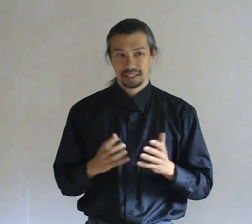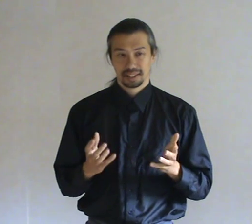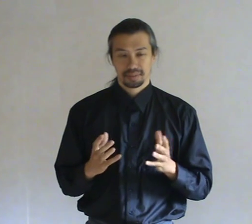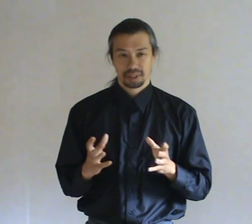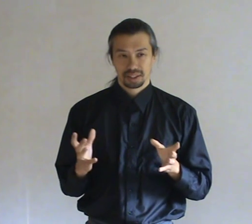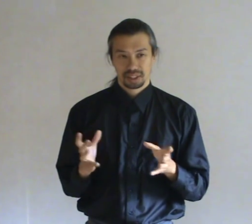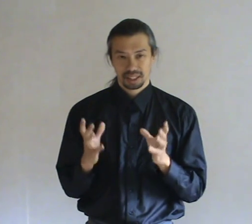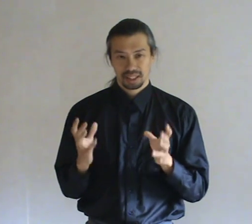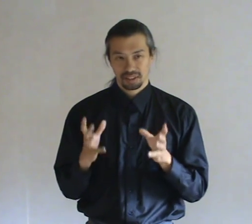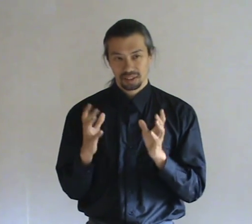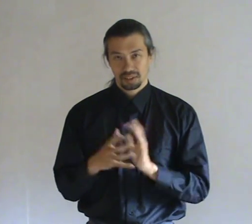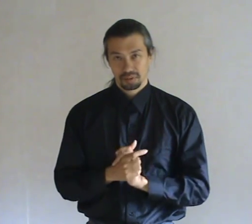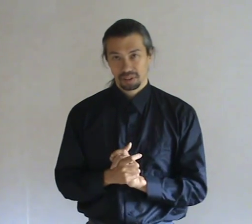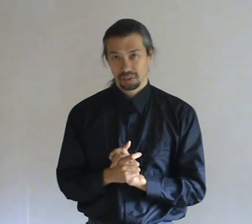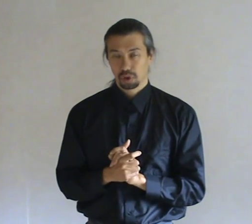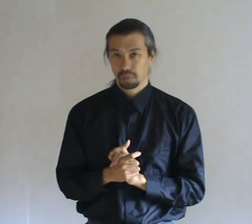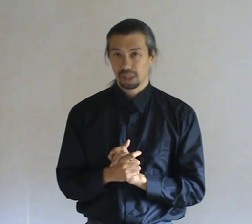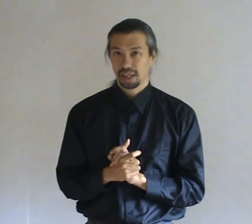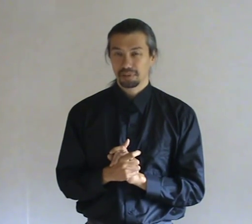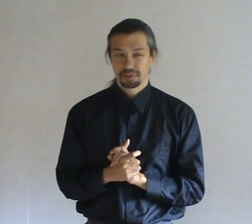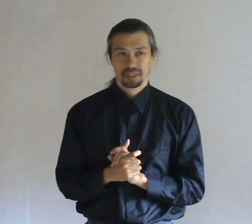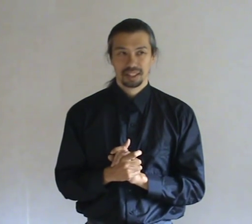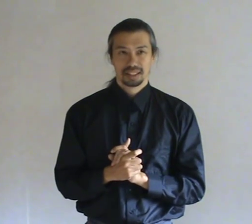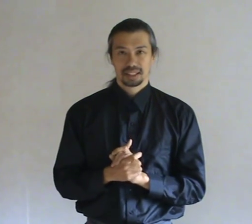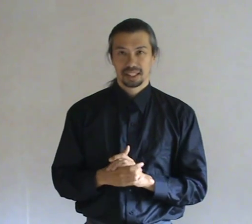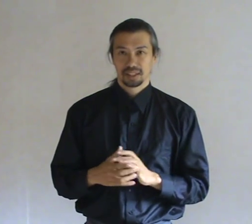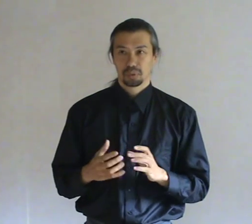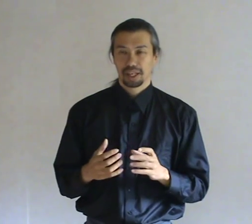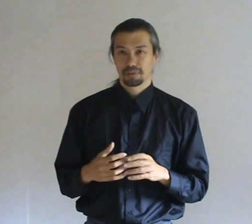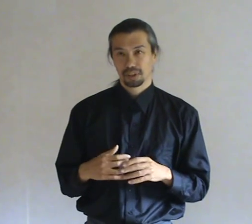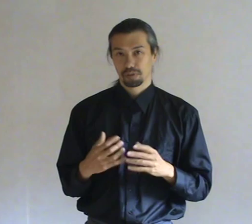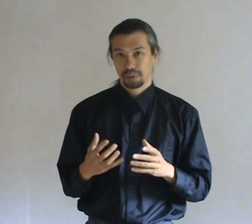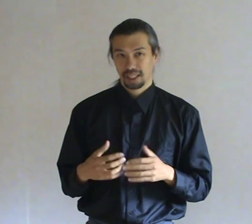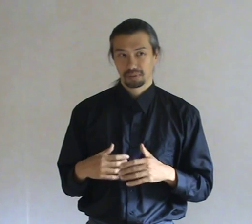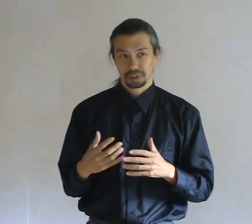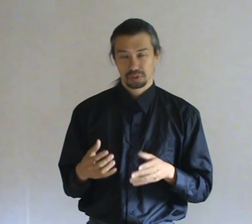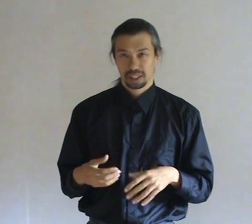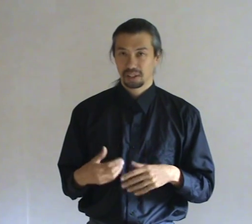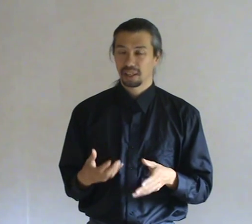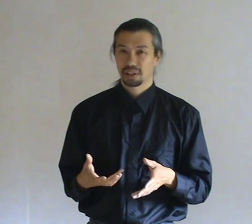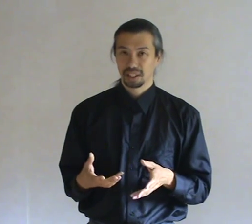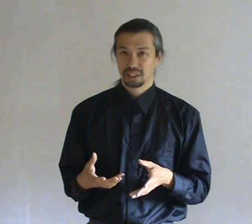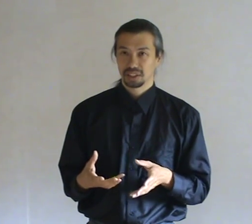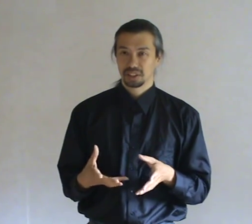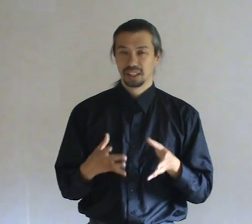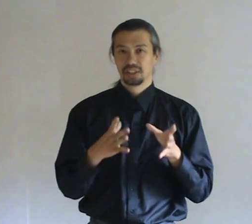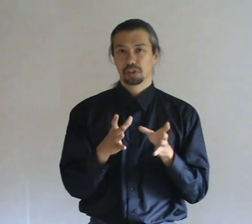And the chicken had a very horrible life. Then it will have a lot of pain and frustration and other energies. So